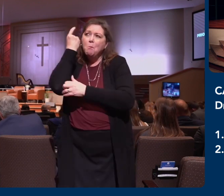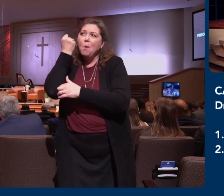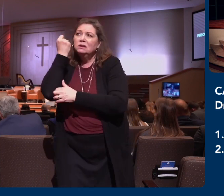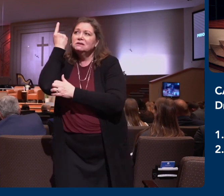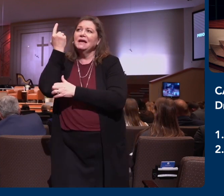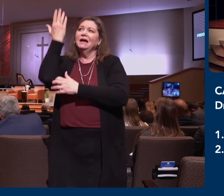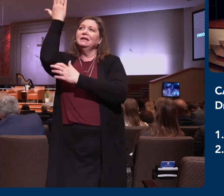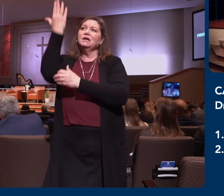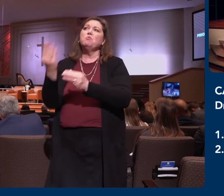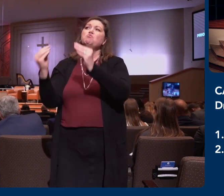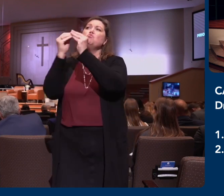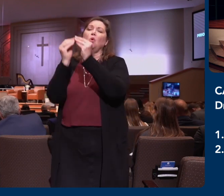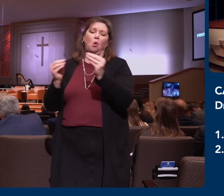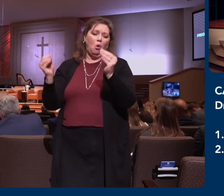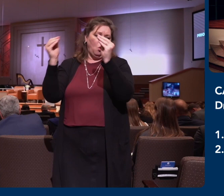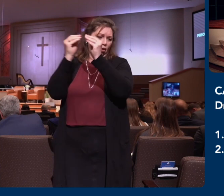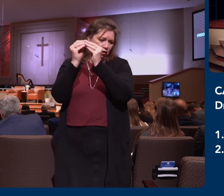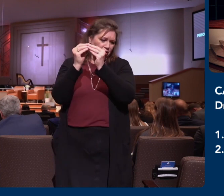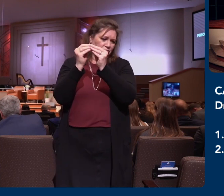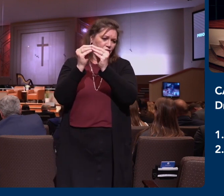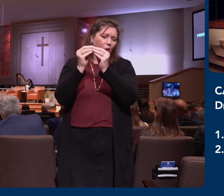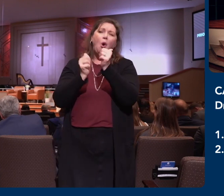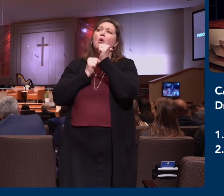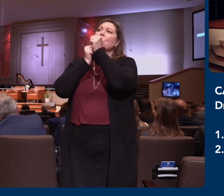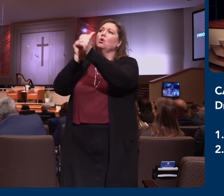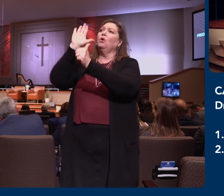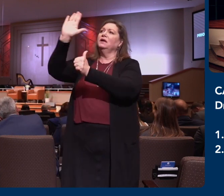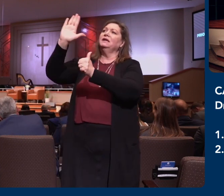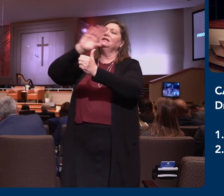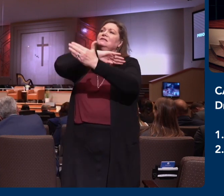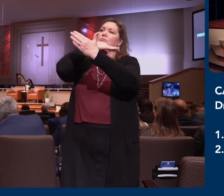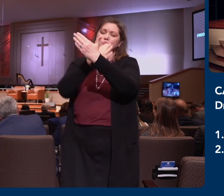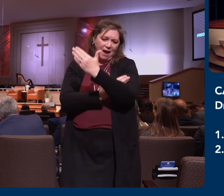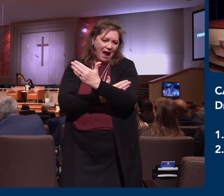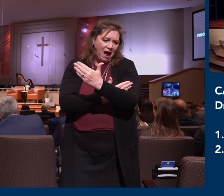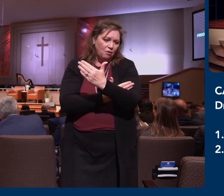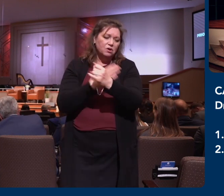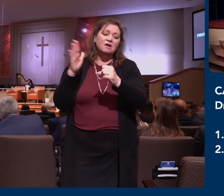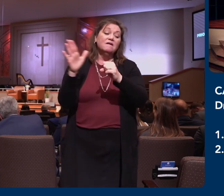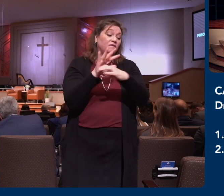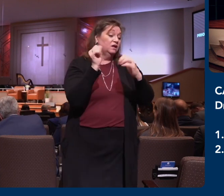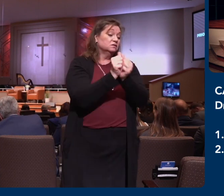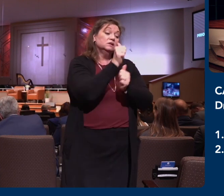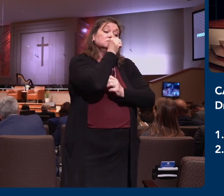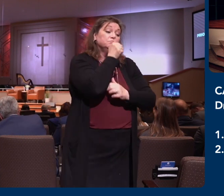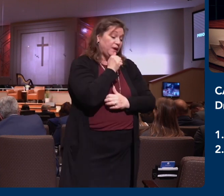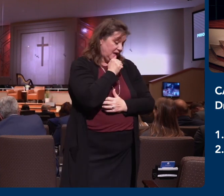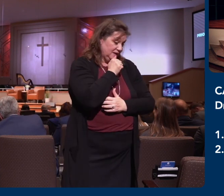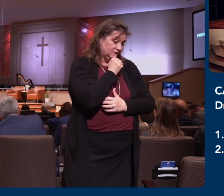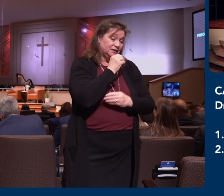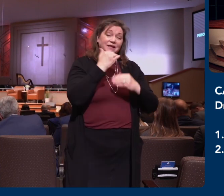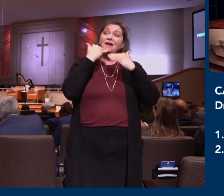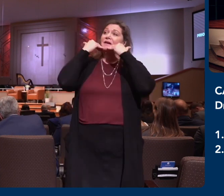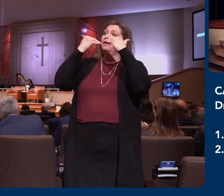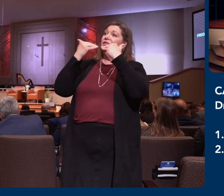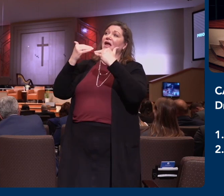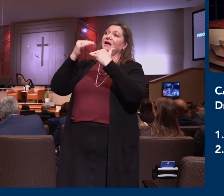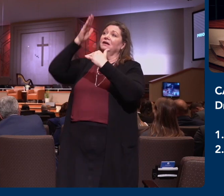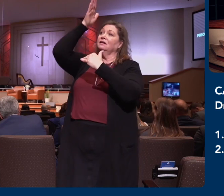according to his glorious power, unto all patience and longsuffering with joyfulness. Jesus, giving thanks unto the Father, which hath made us meet